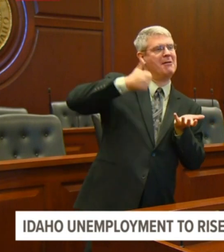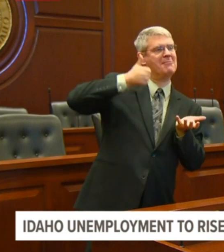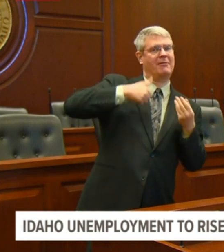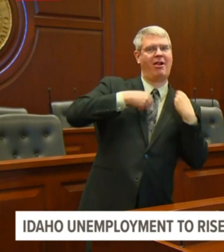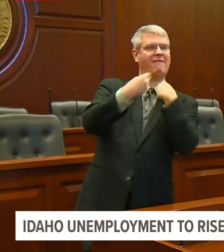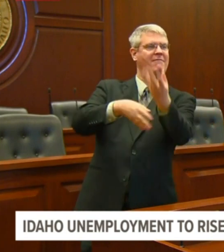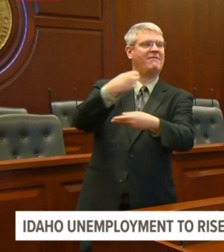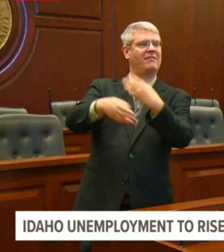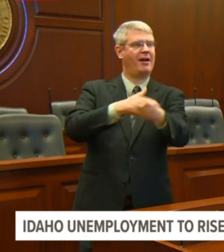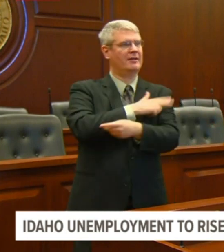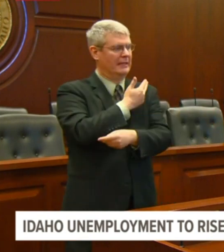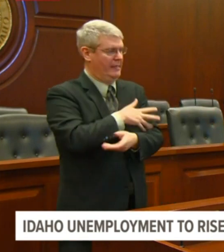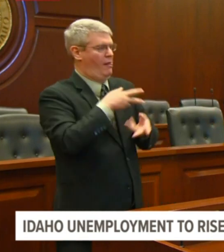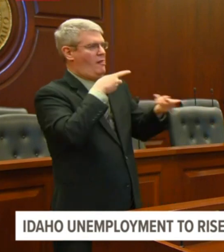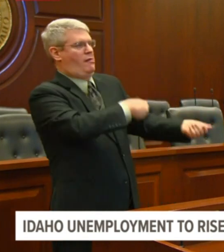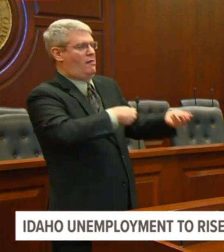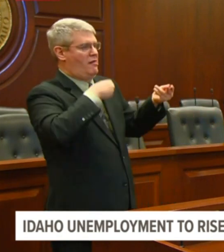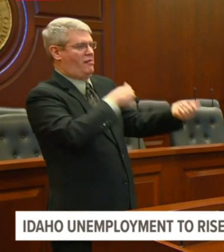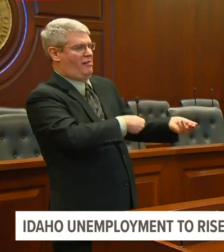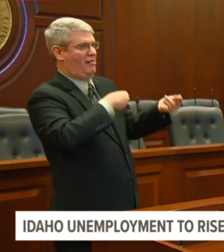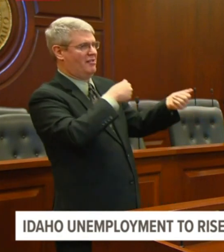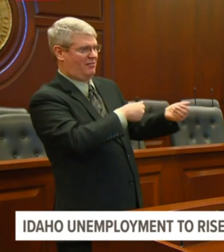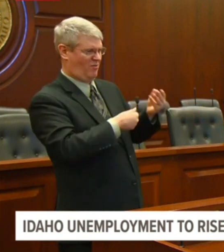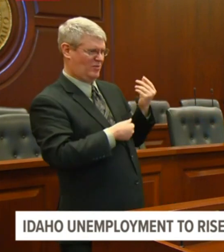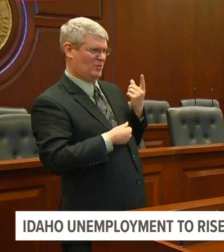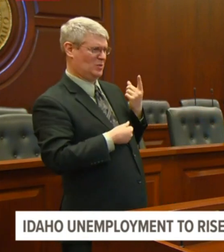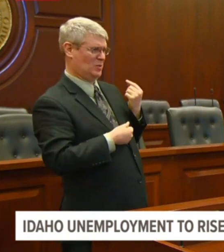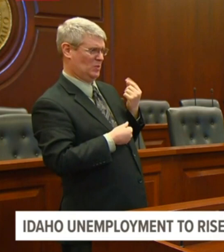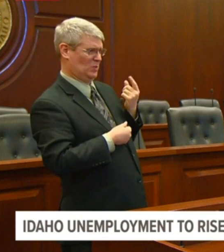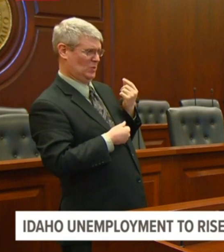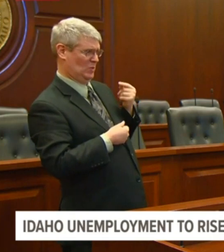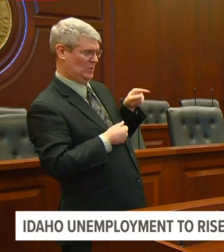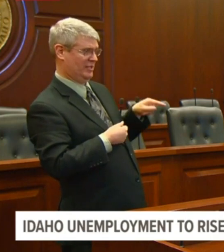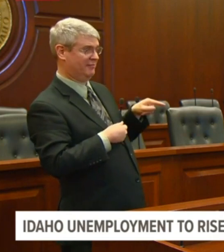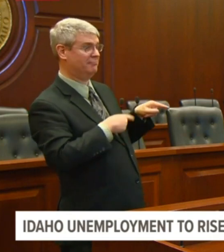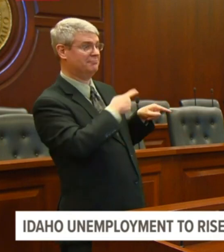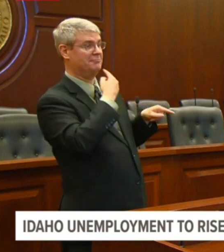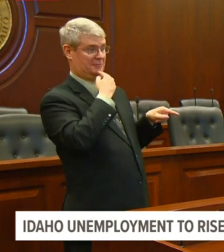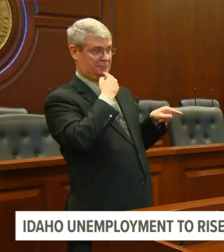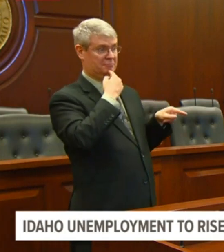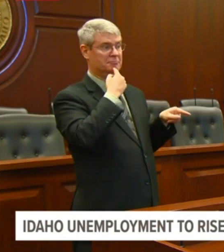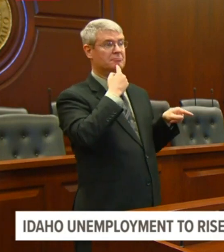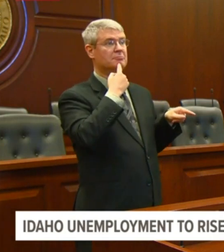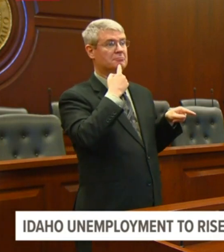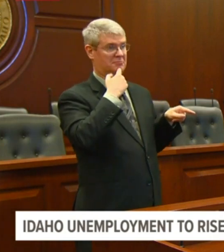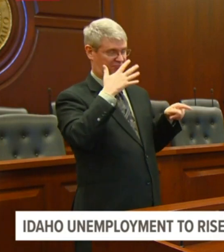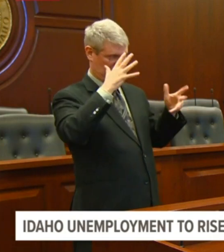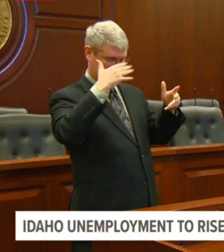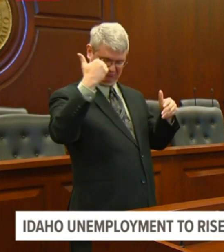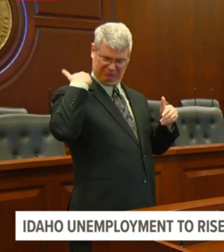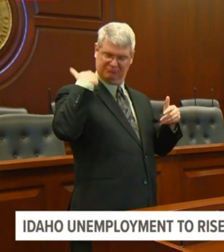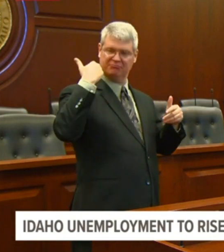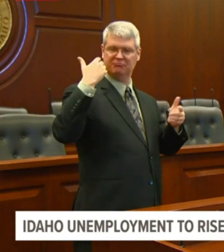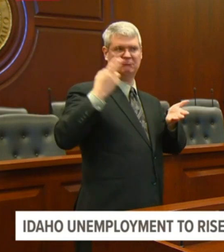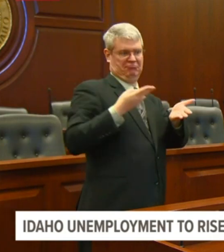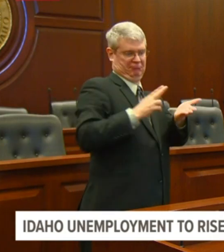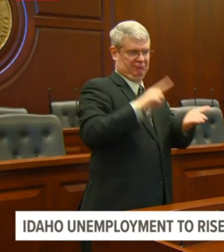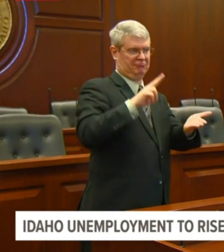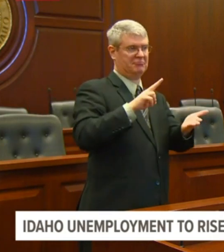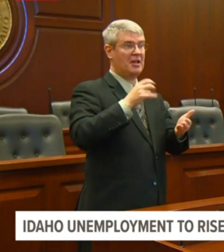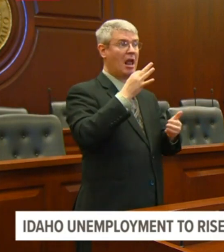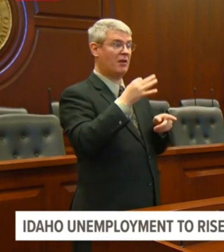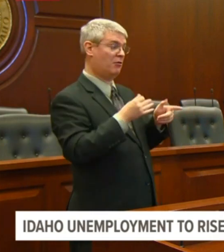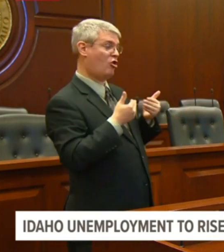uh, empowered the attorney general, uh, to people that are price gouging, uh, to be subject, uh,